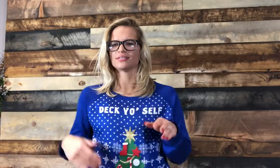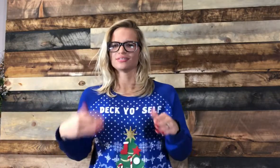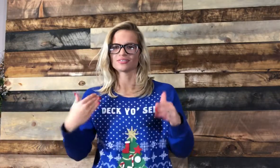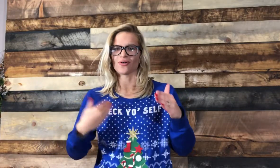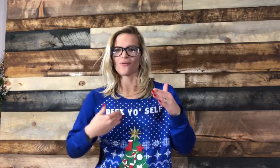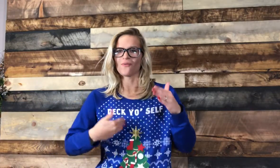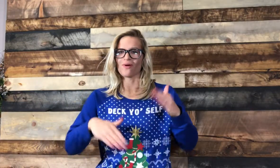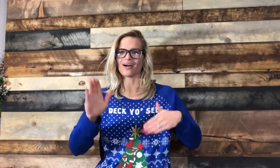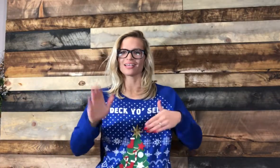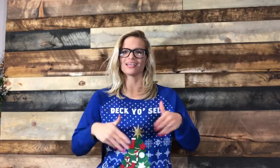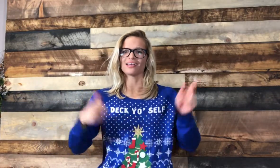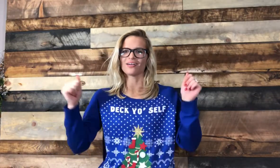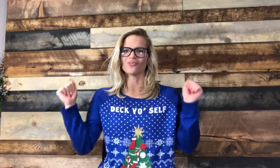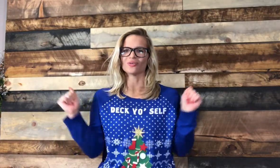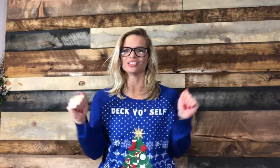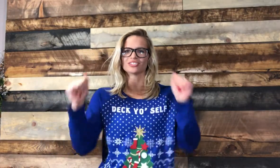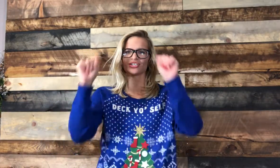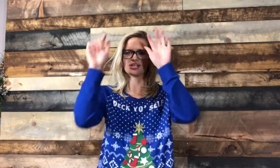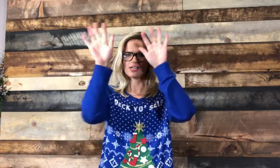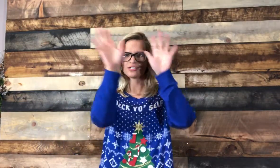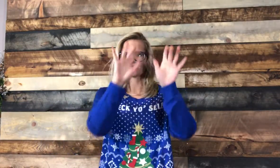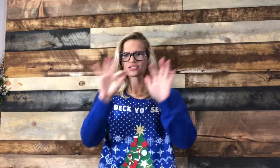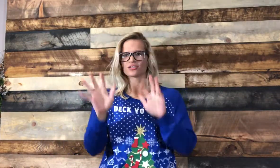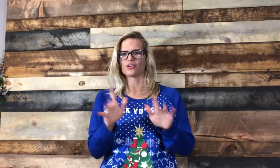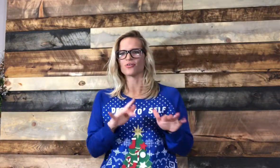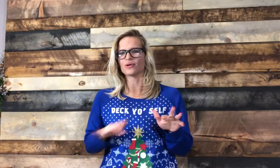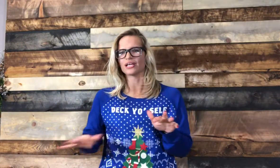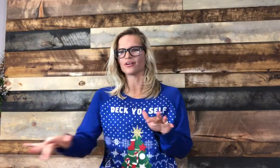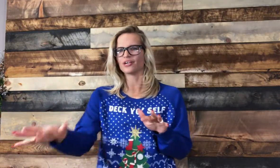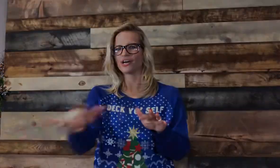So walking in a winter snow area.